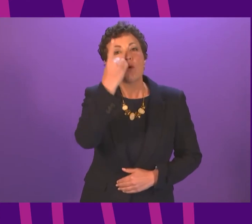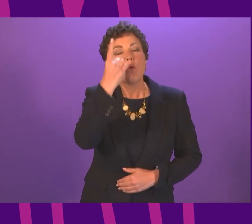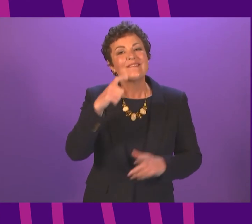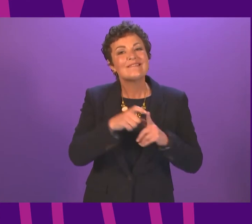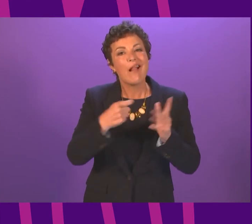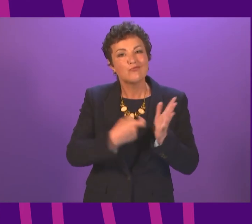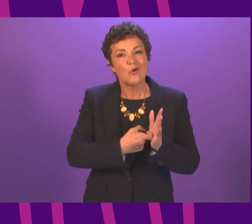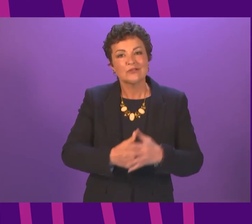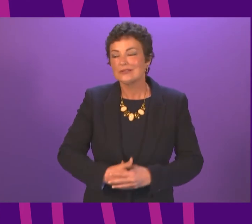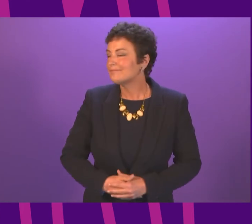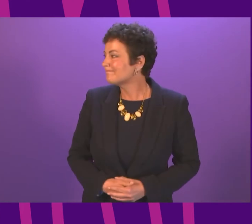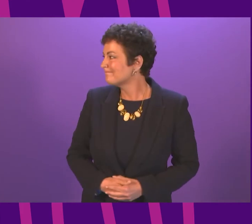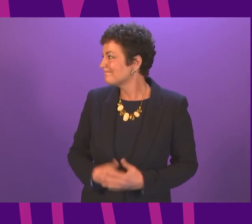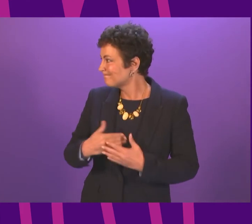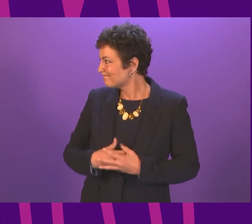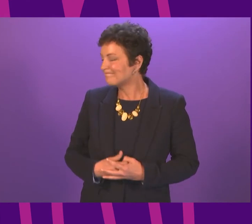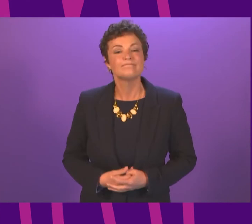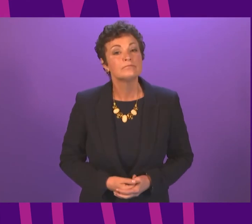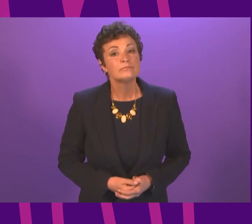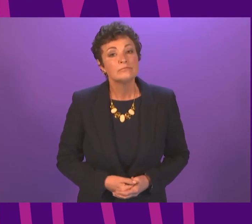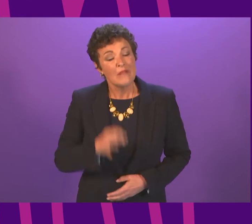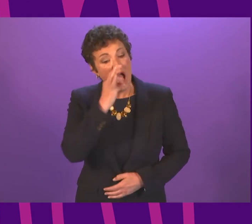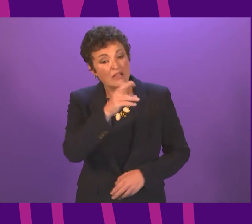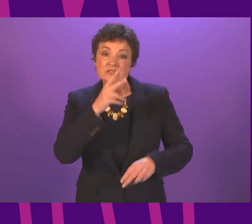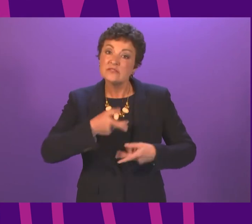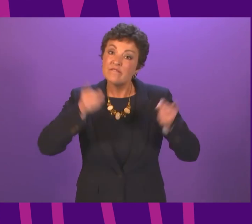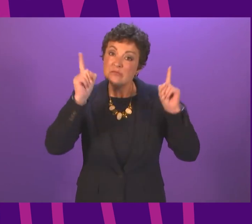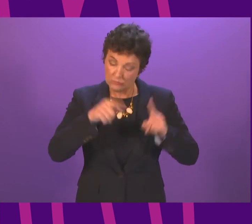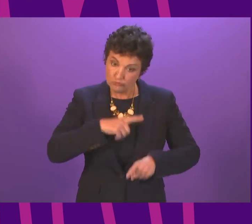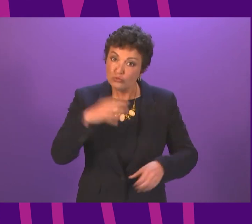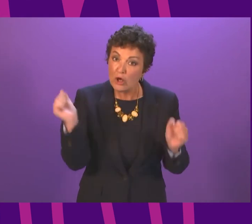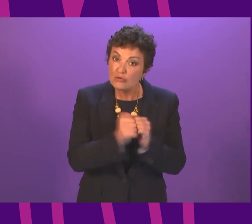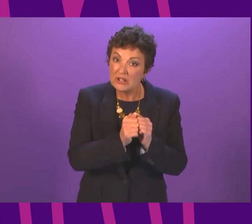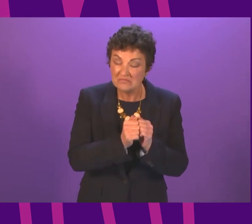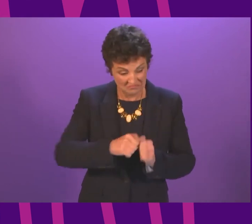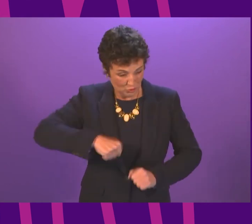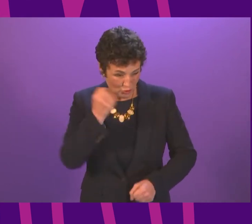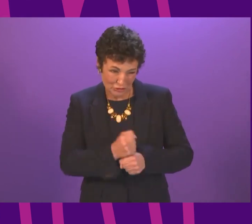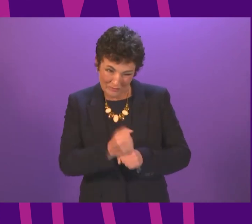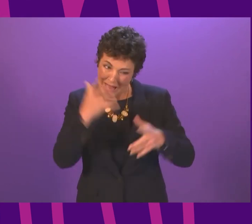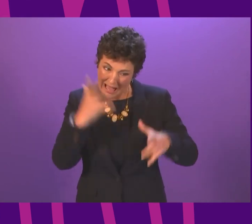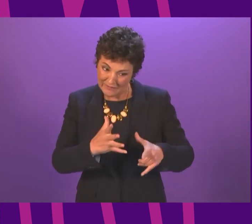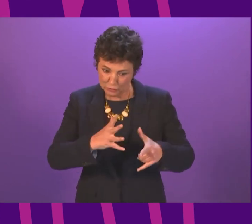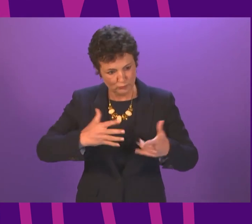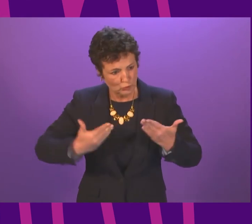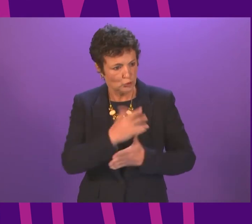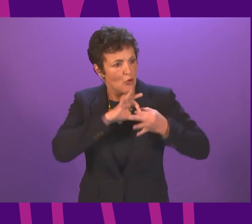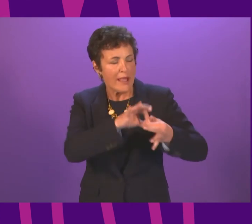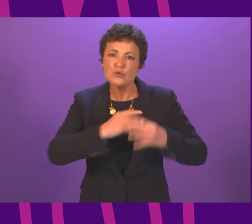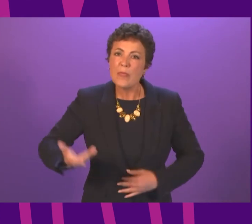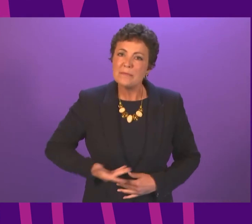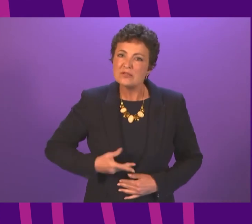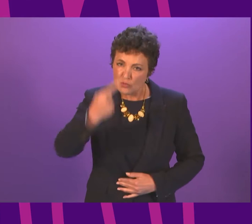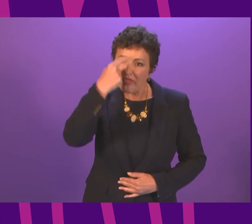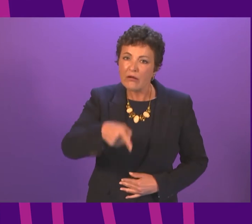Thank you very much, Presiding Officer. Does the First Minister agree that the Scottish Government needs to reset its relationship with business? First